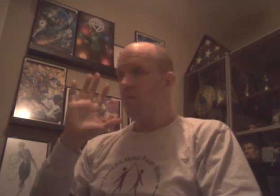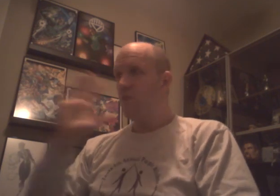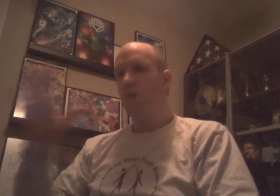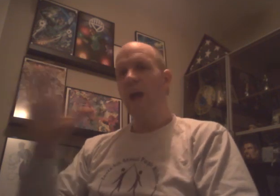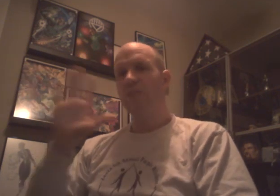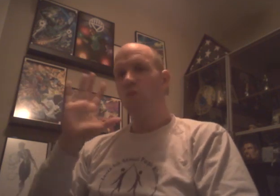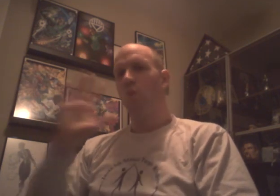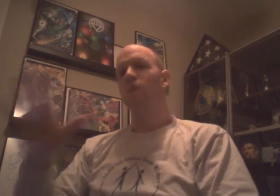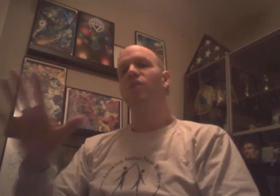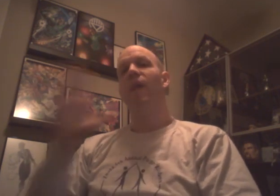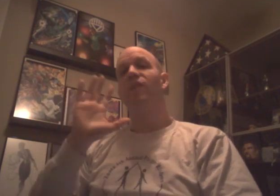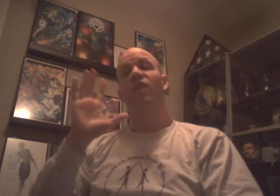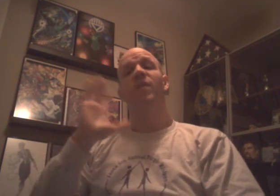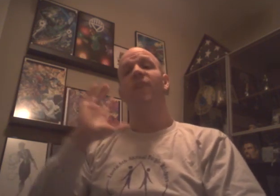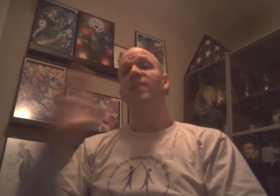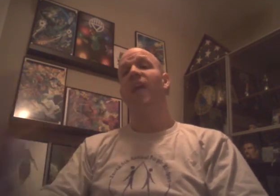You guys. Work your match. It'll be fantastic.